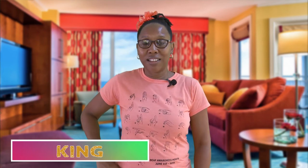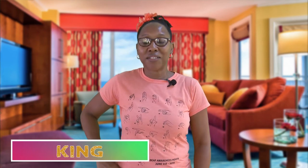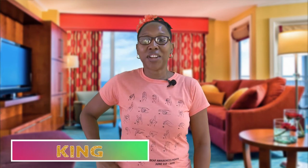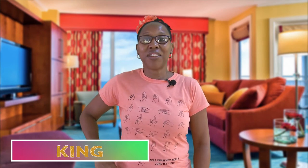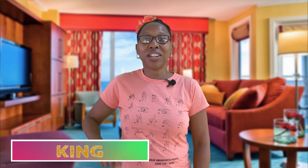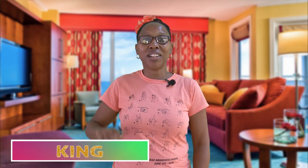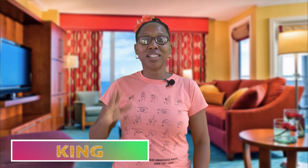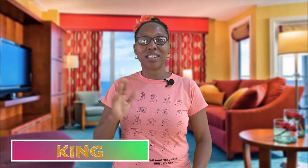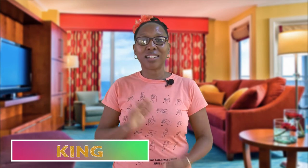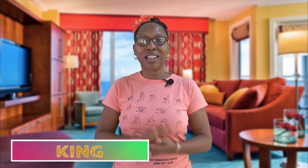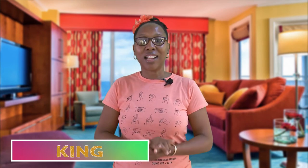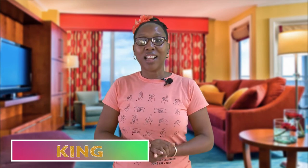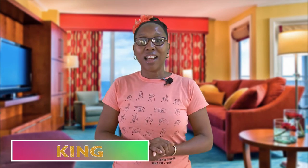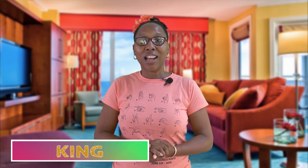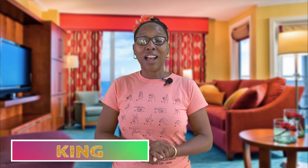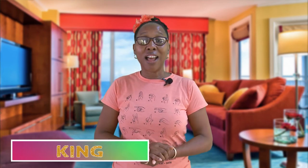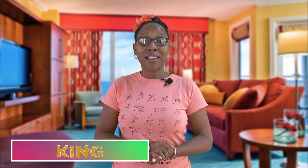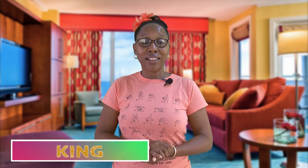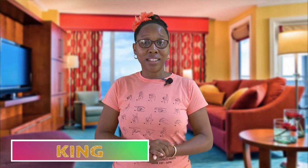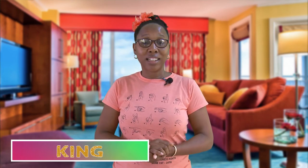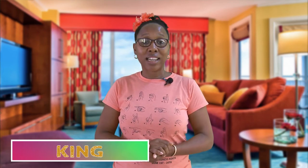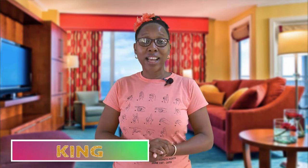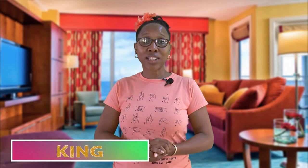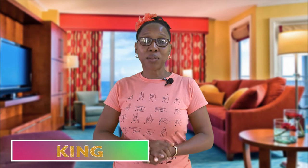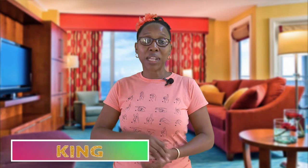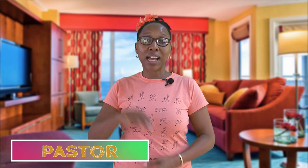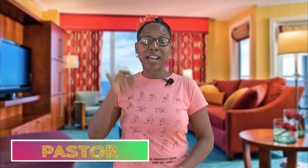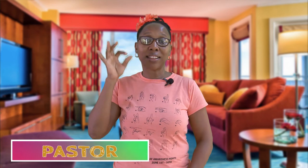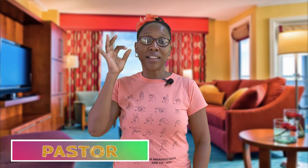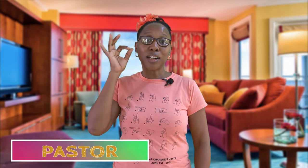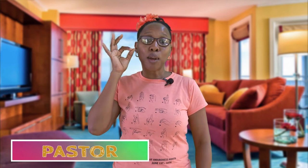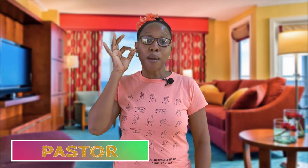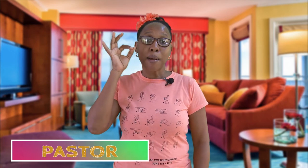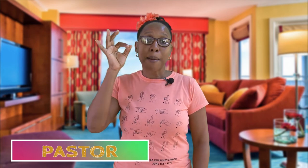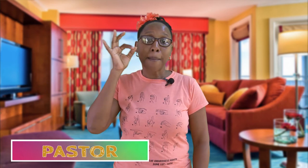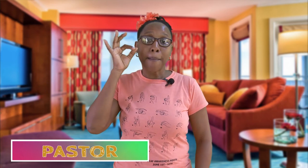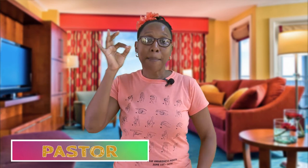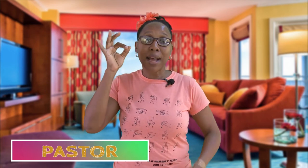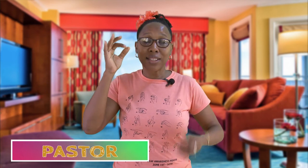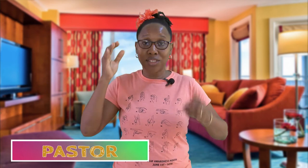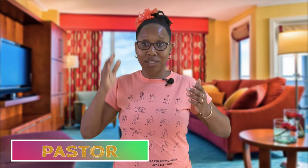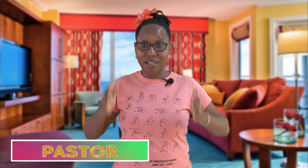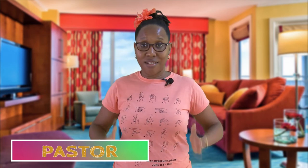very good and next we had the pastor